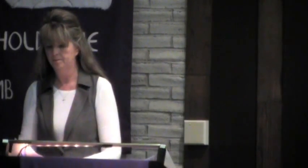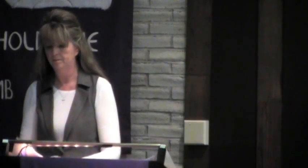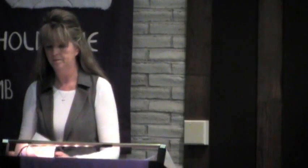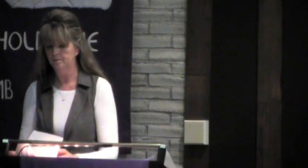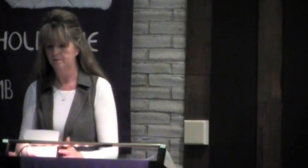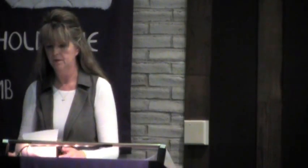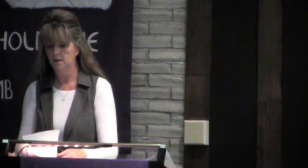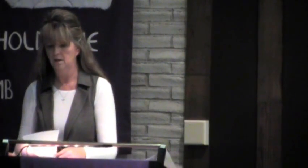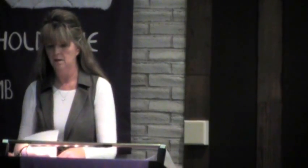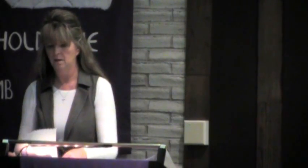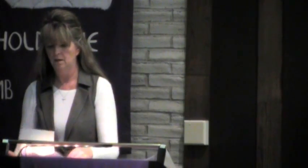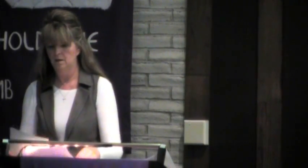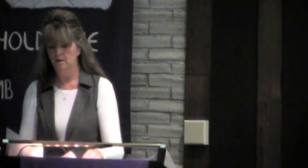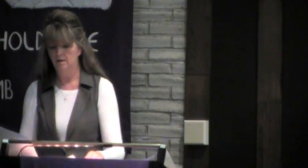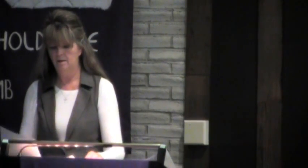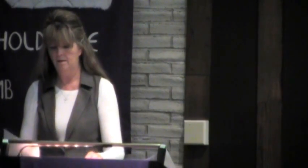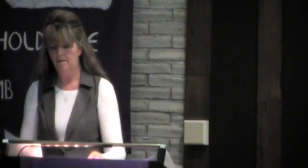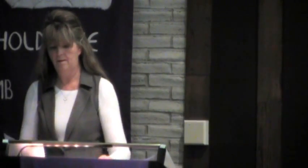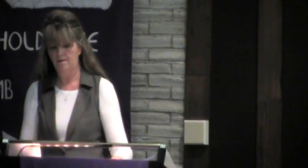Can we move to the next slide, please?